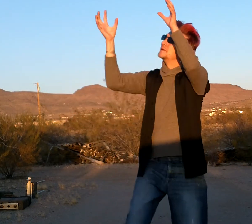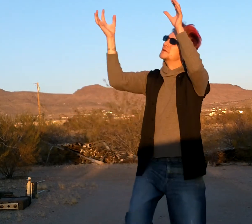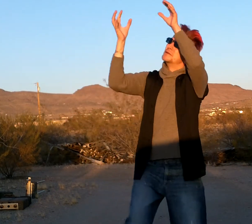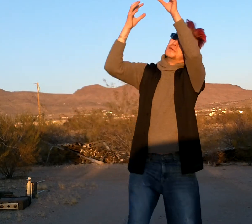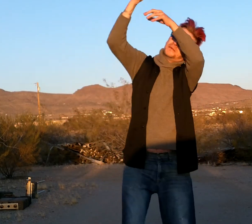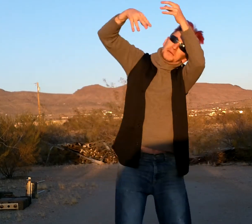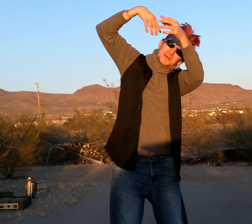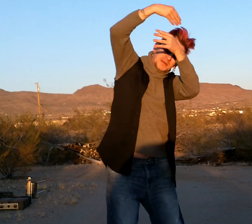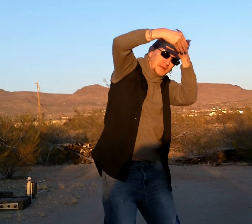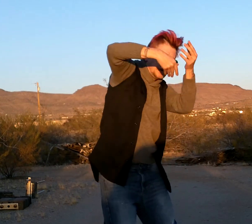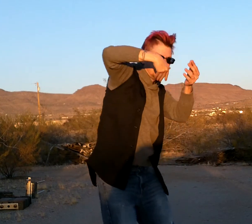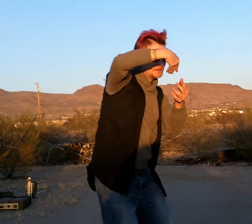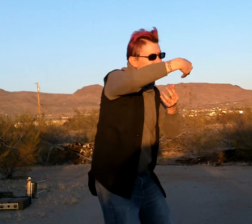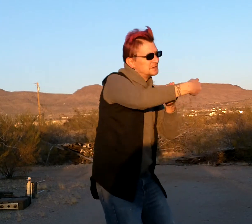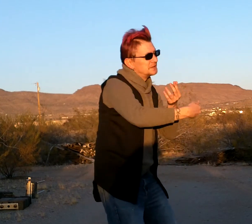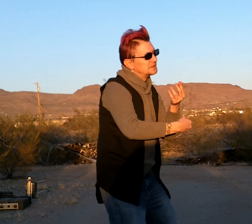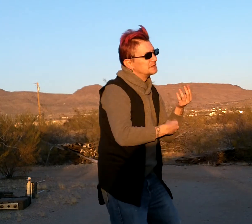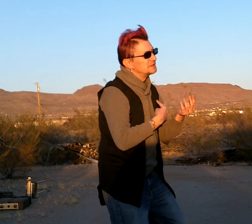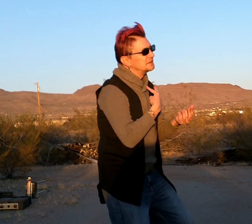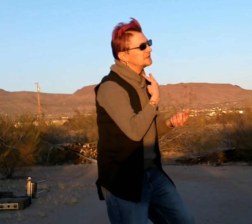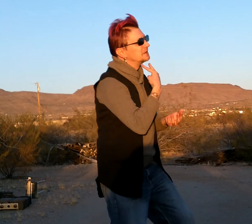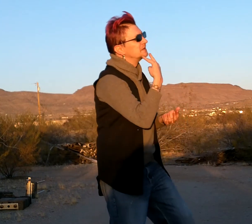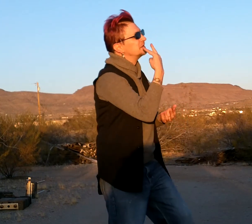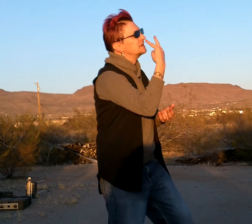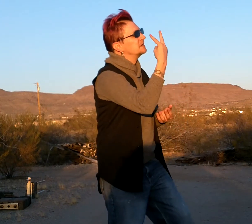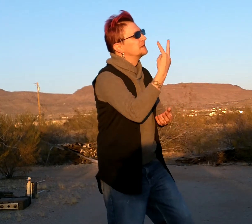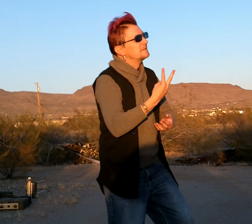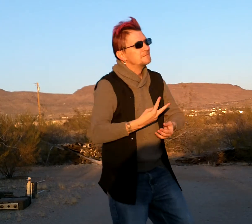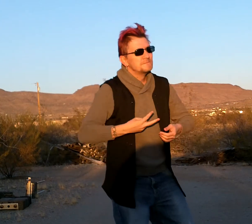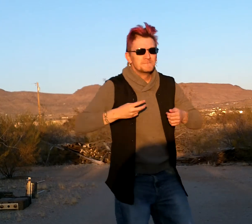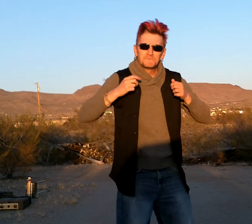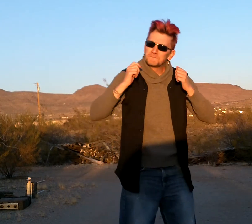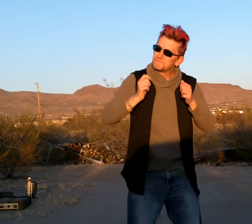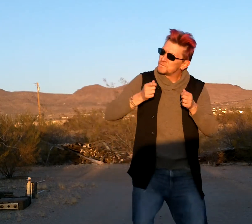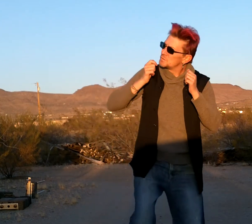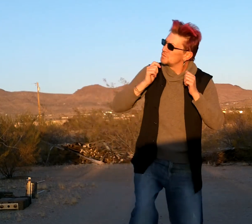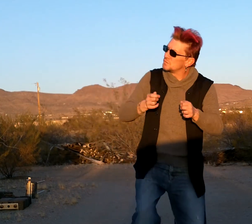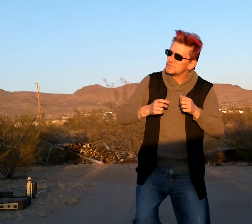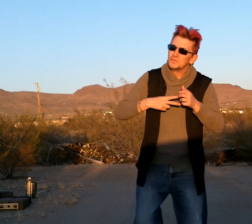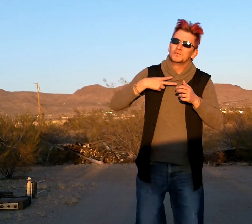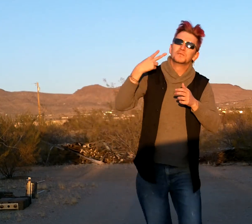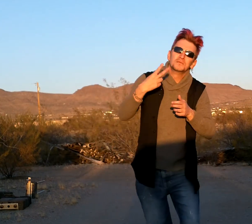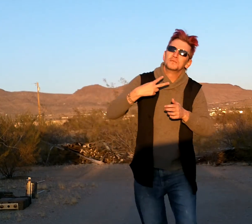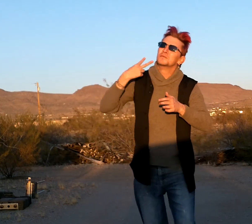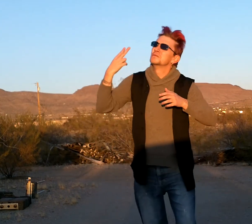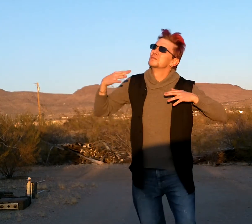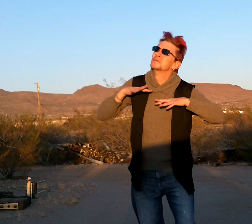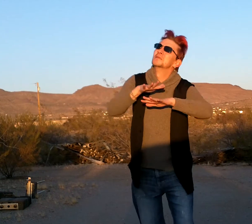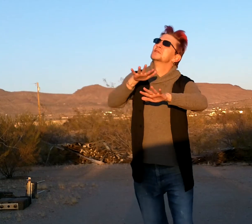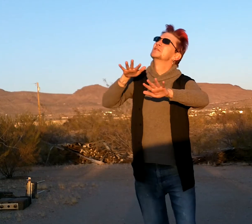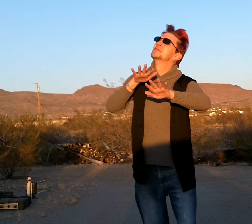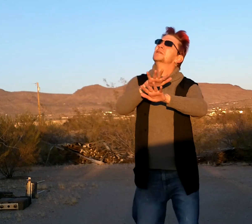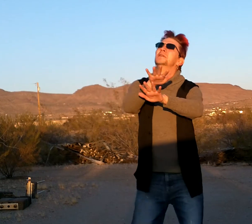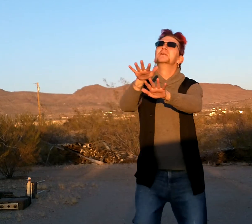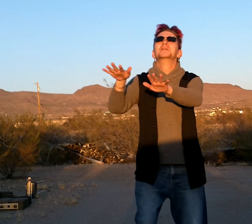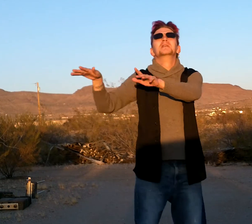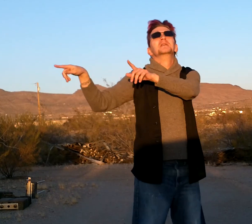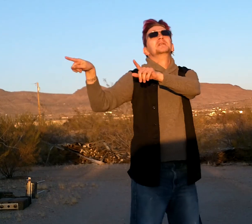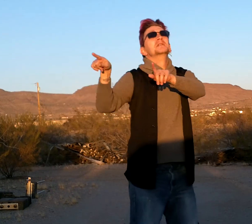A voice was chanting, as the fog was lifting.